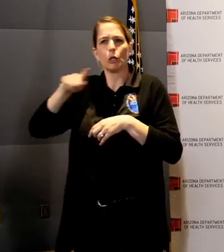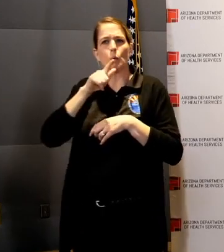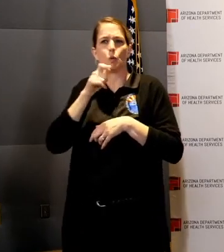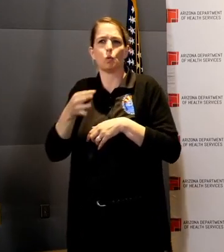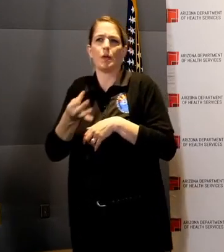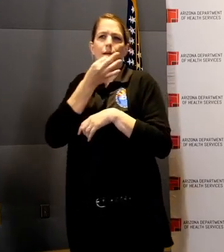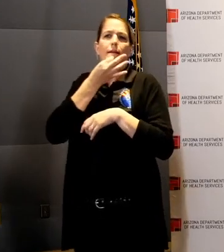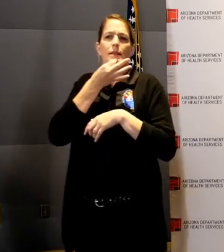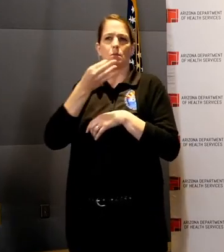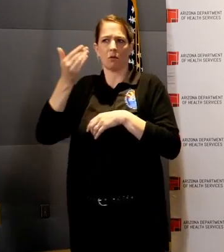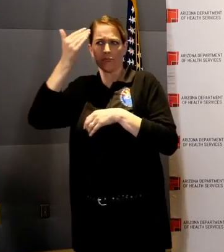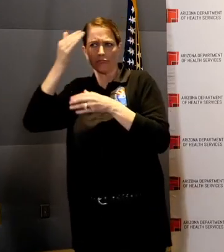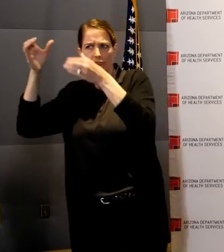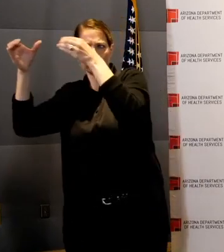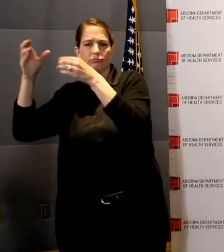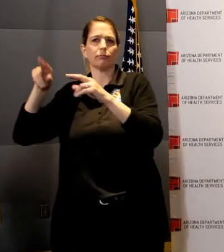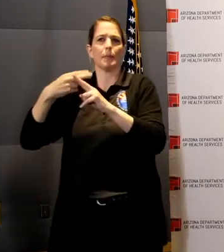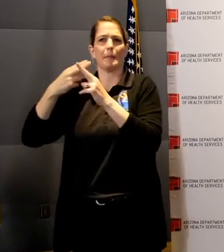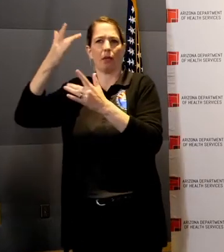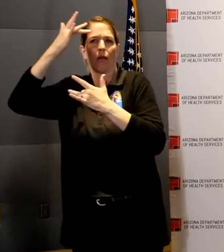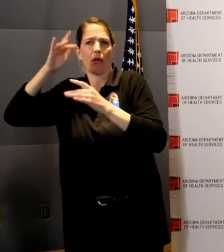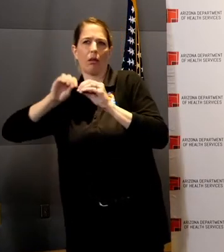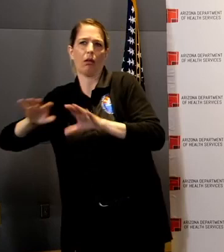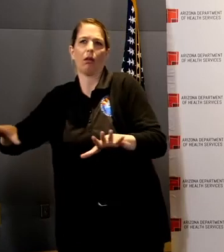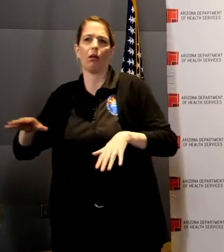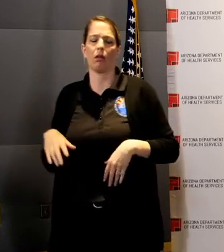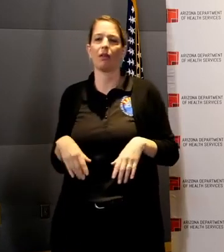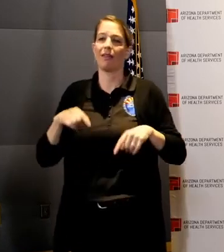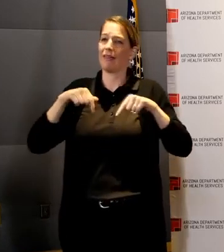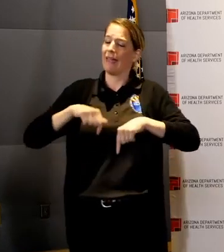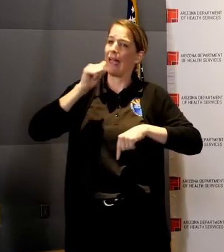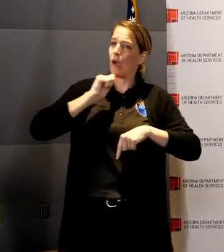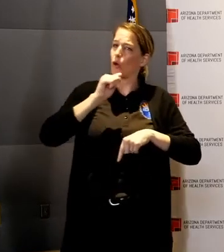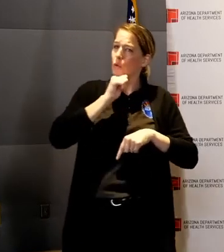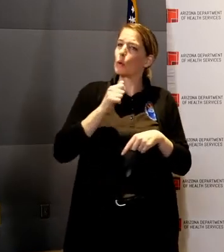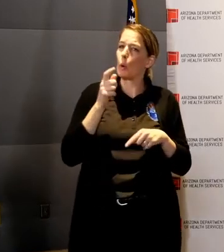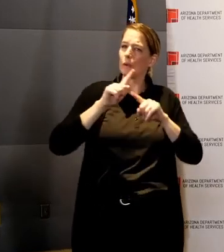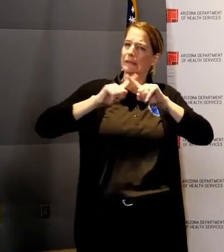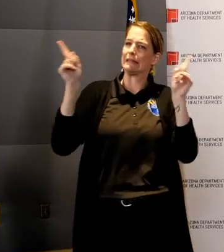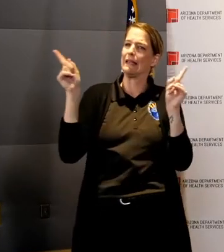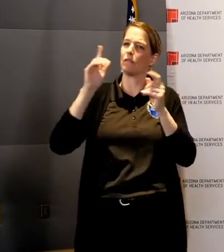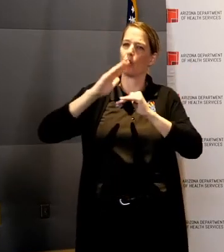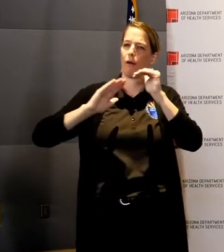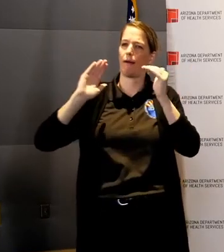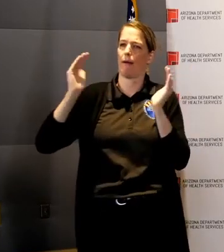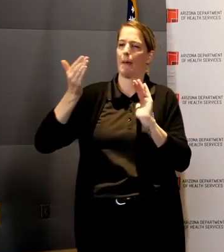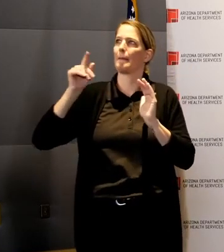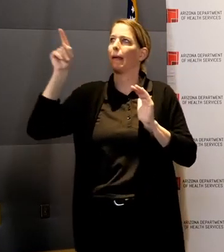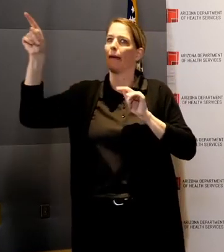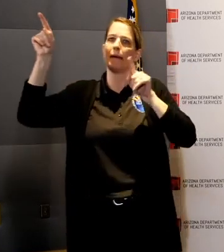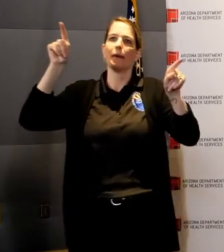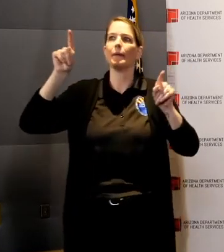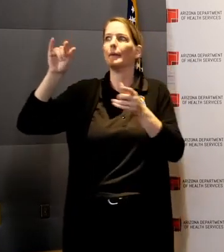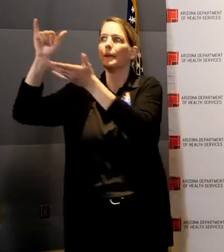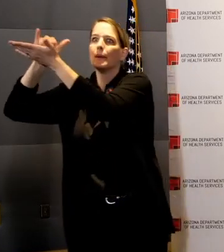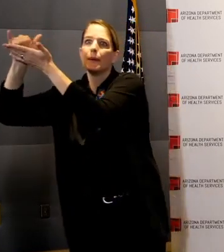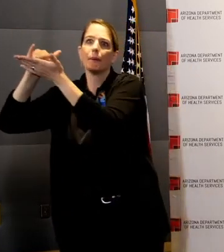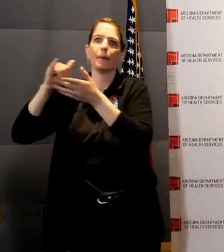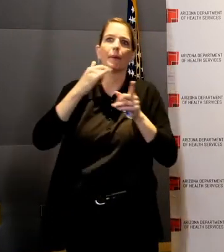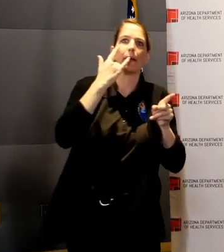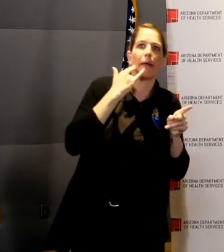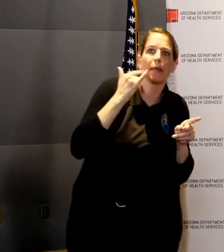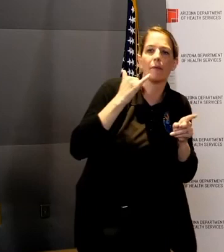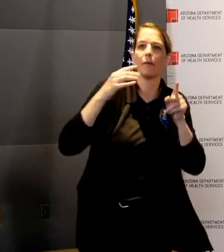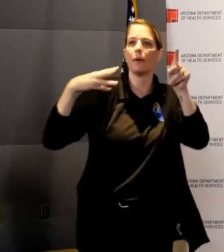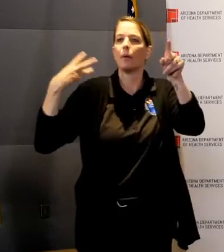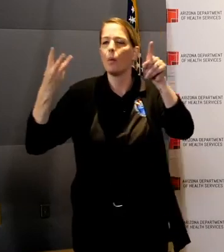of Arizona, which is in a different situation than other states. Peter, then Nicole here. What businesses